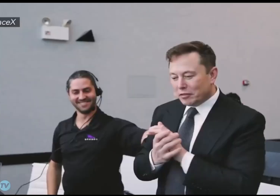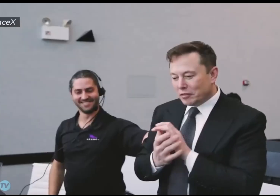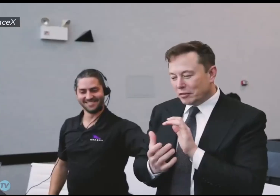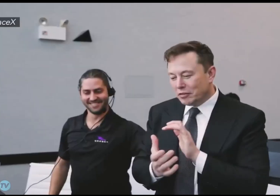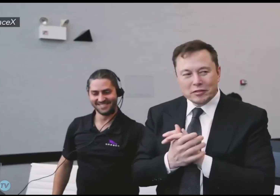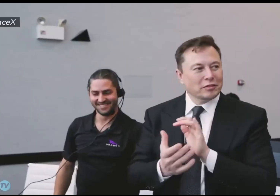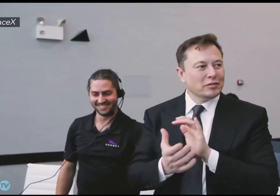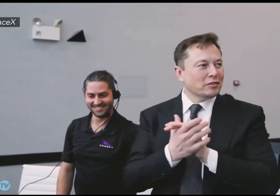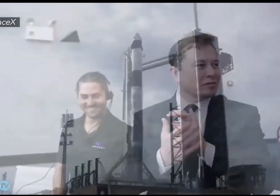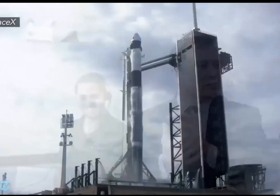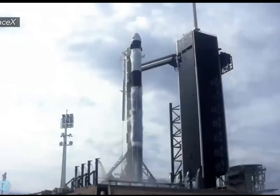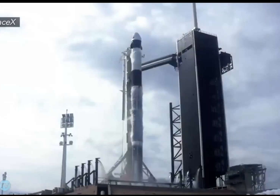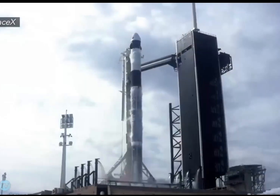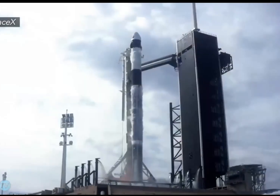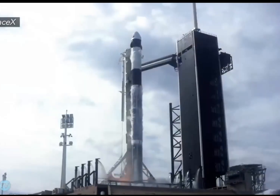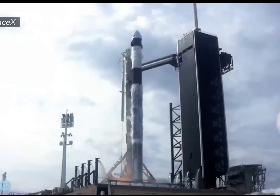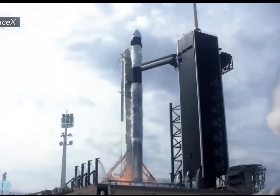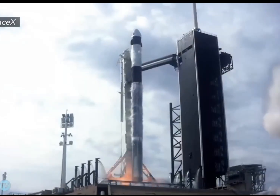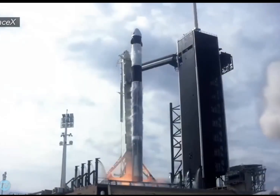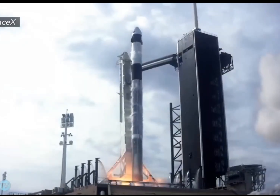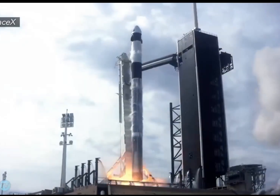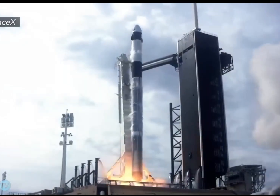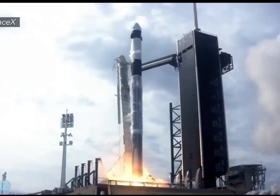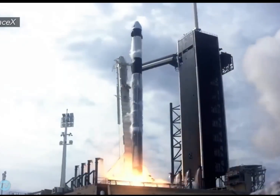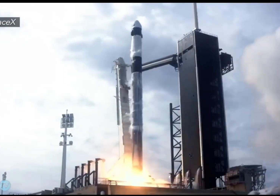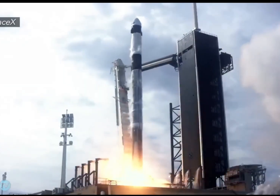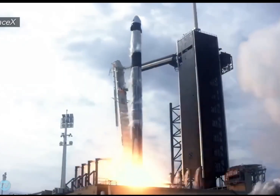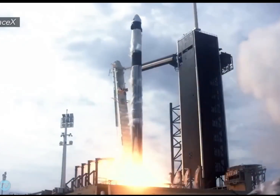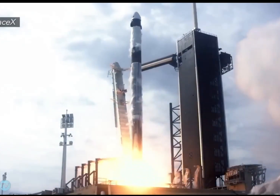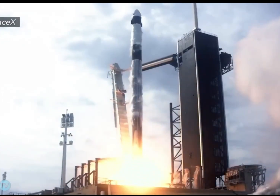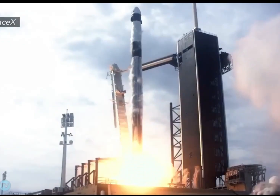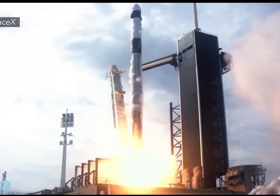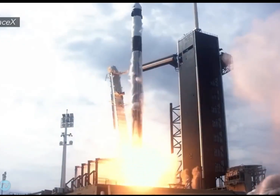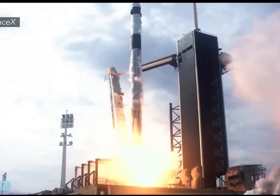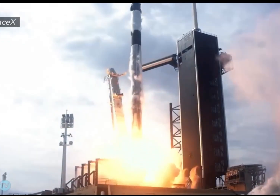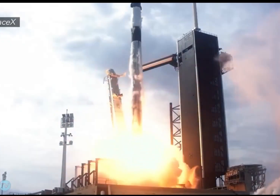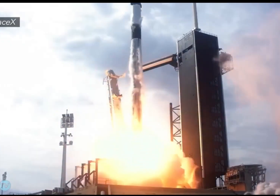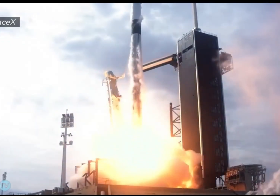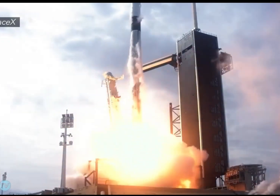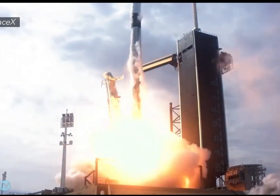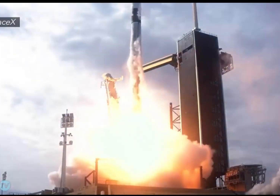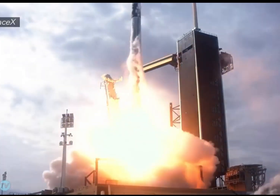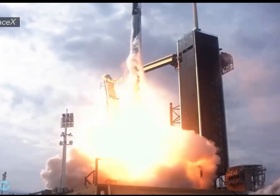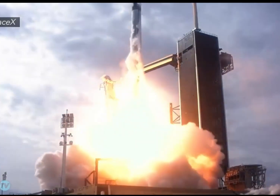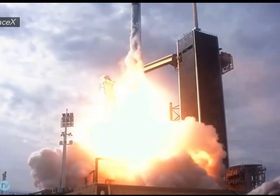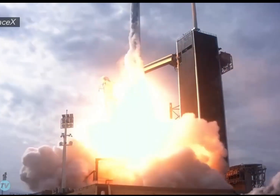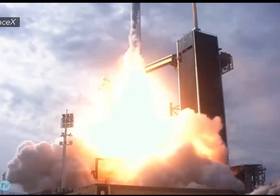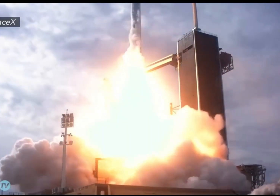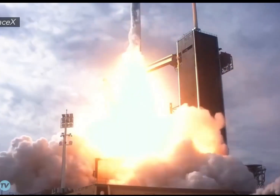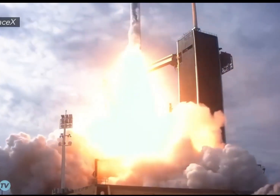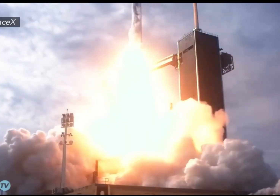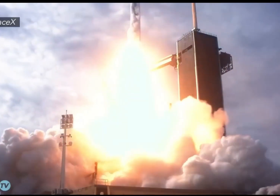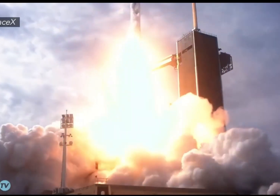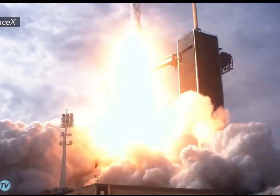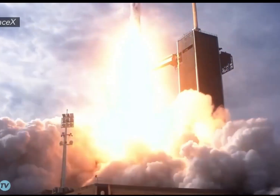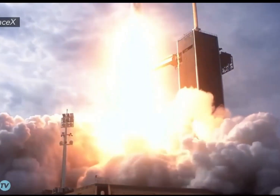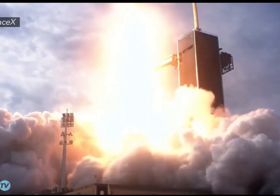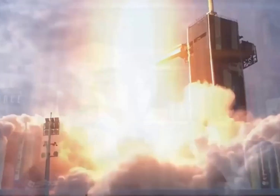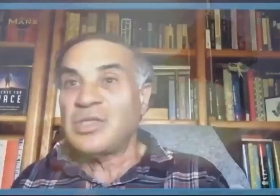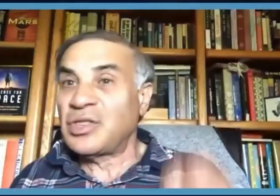Musk had not only done something that it was previously thought that only the government's superpowers could do. He had done things